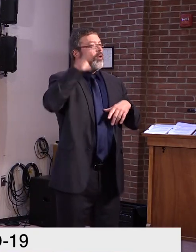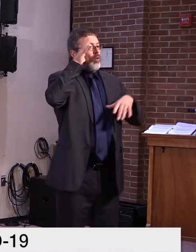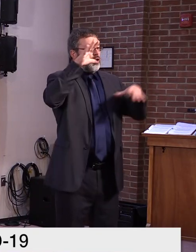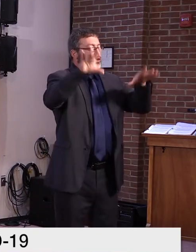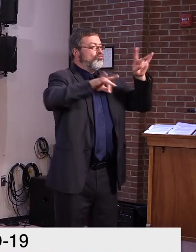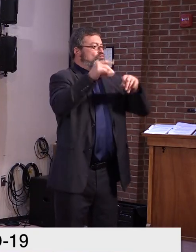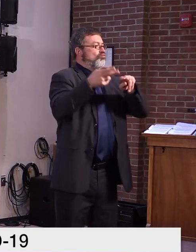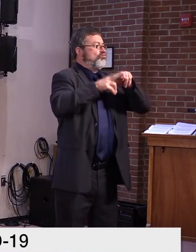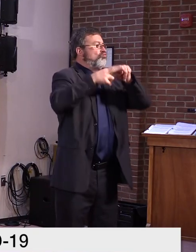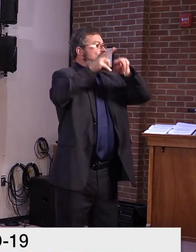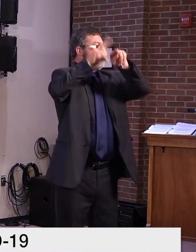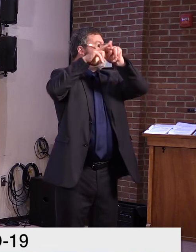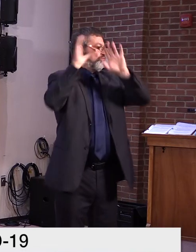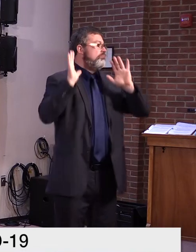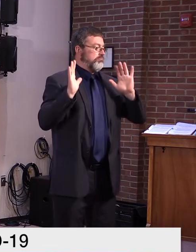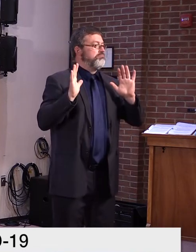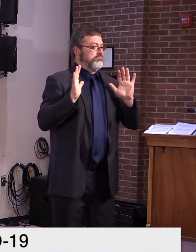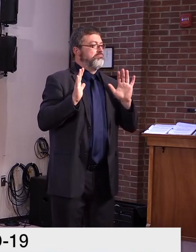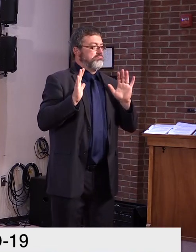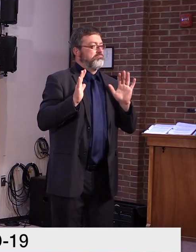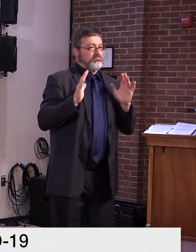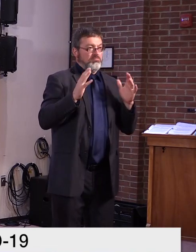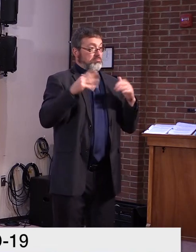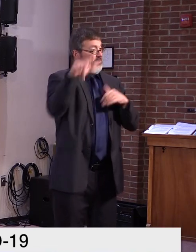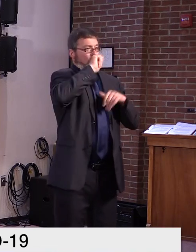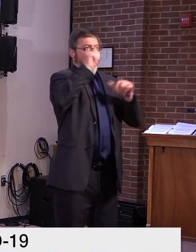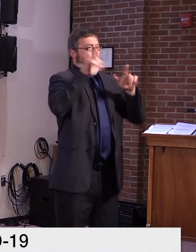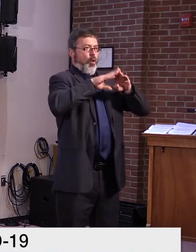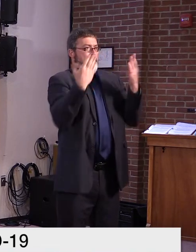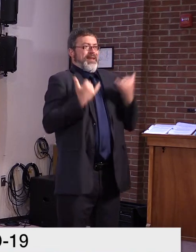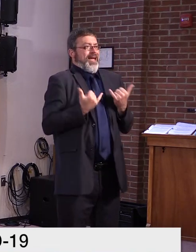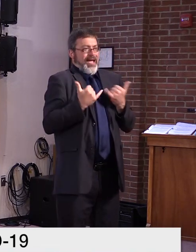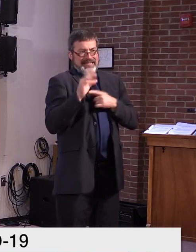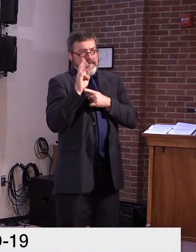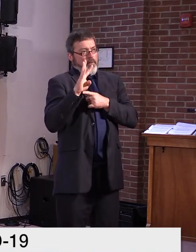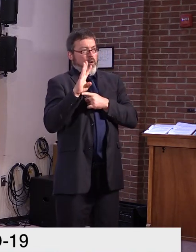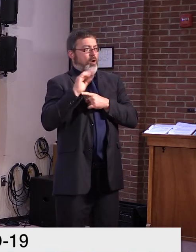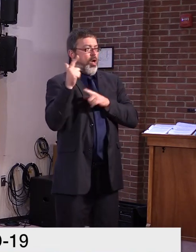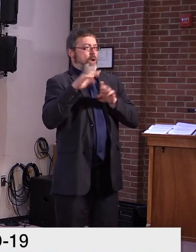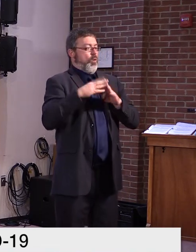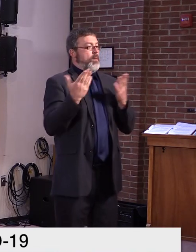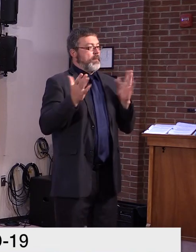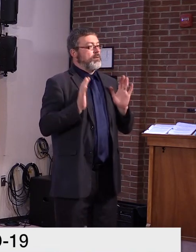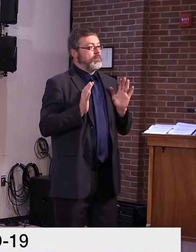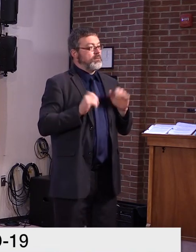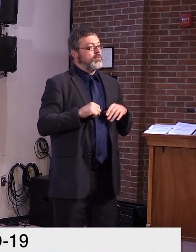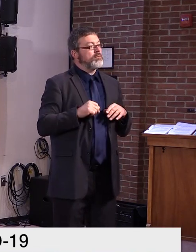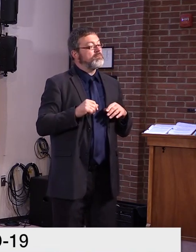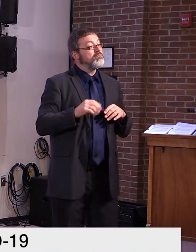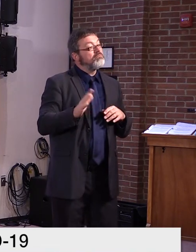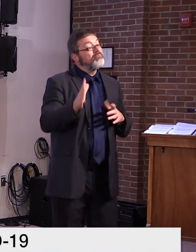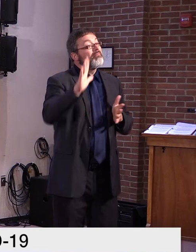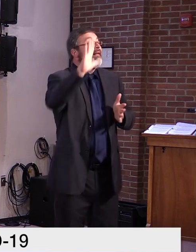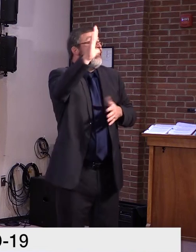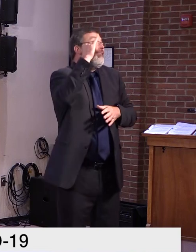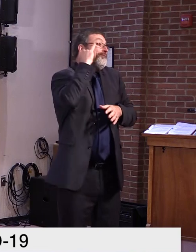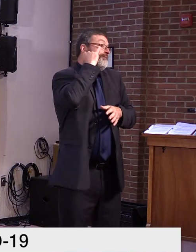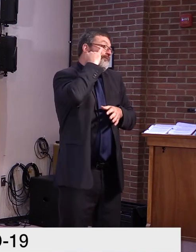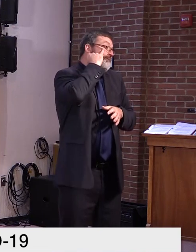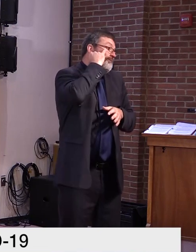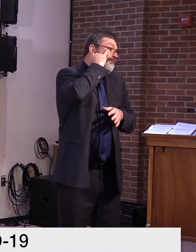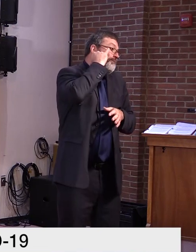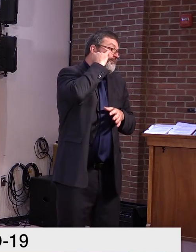running. If you think about this, um, all said and done, we should be, uh, close